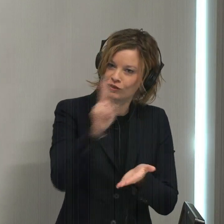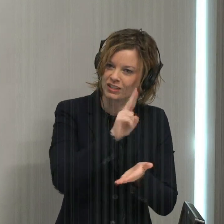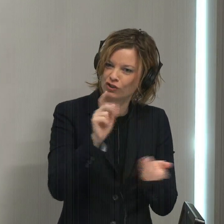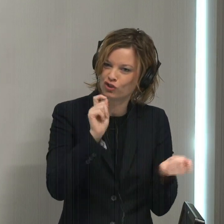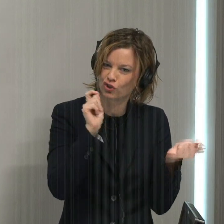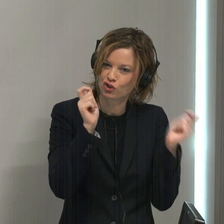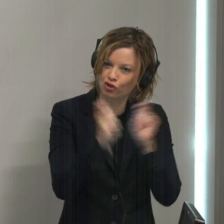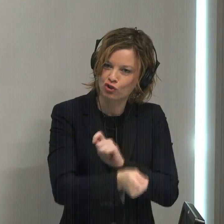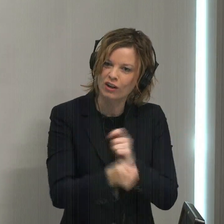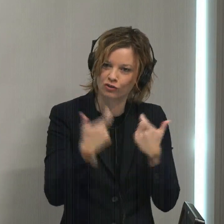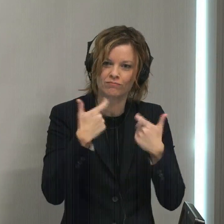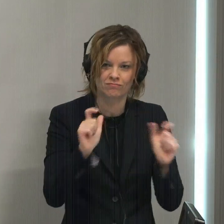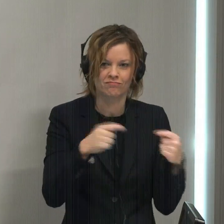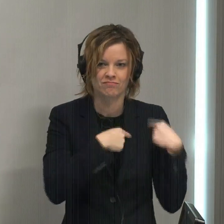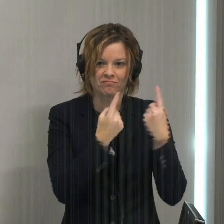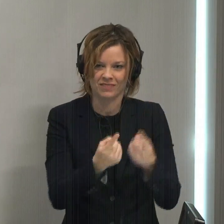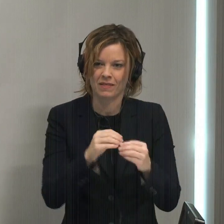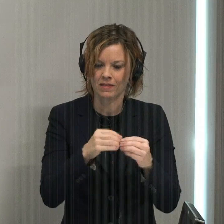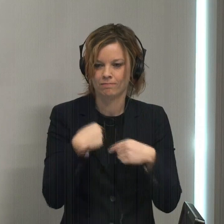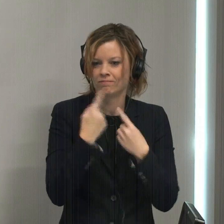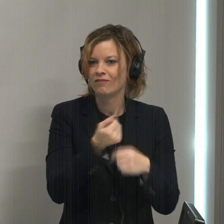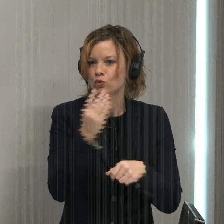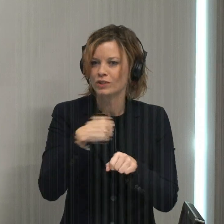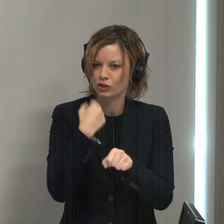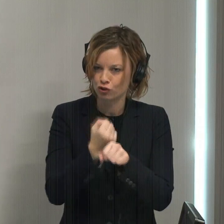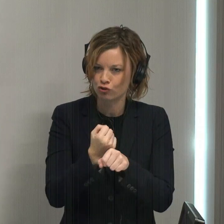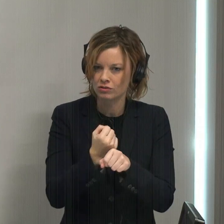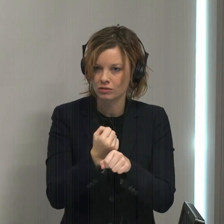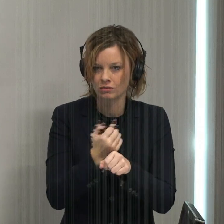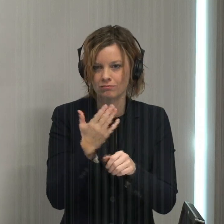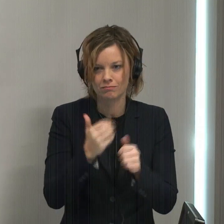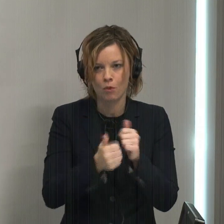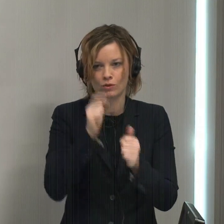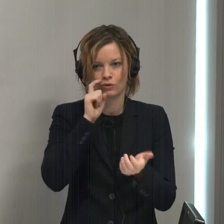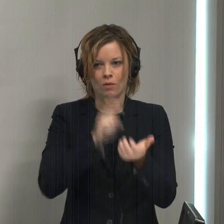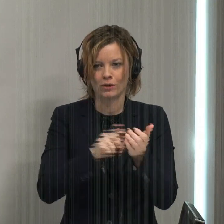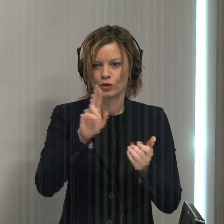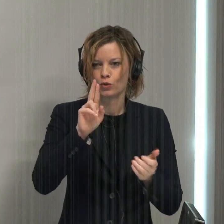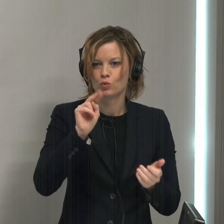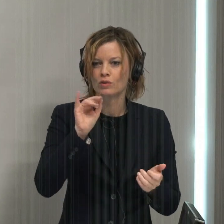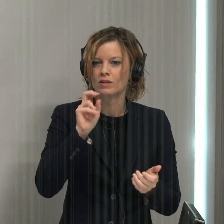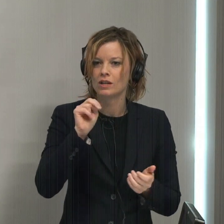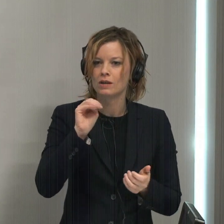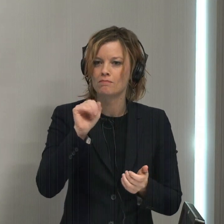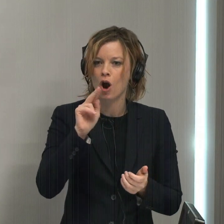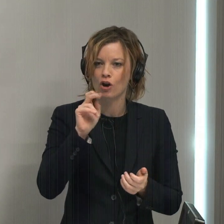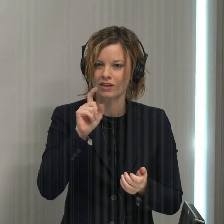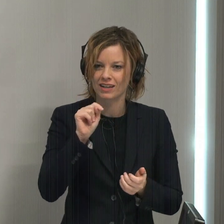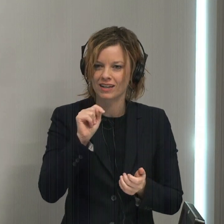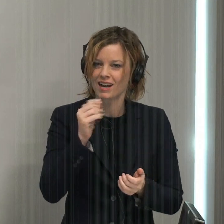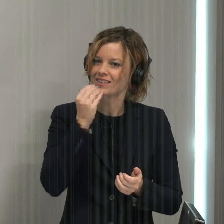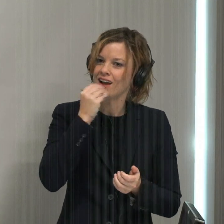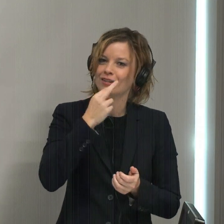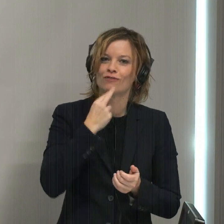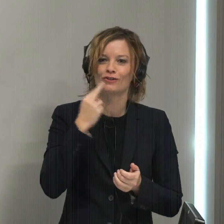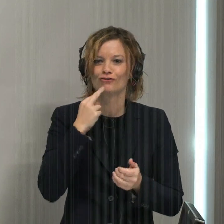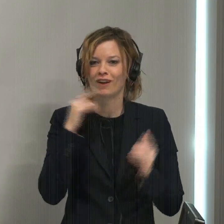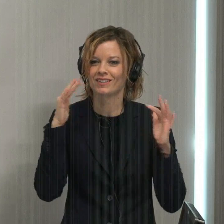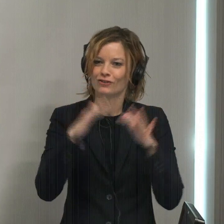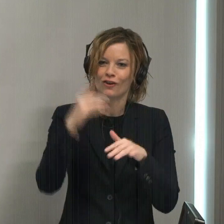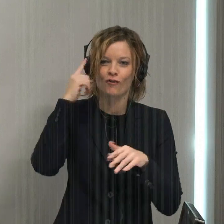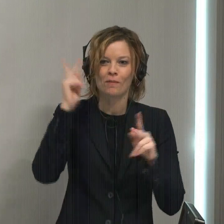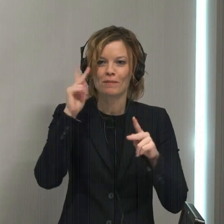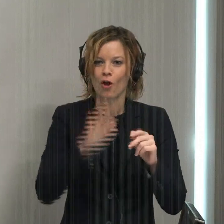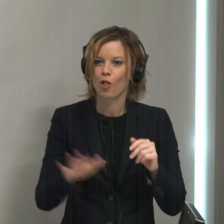changed dramatically in the past few years, perhaps most notably Union Market, a dining destination for people all